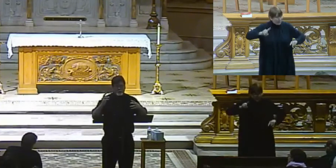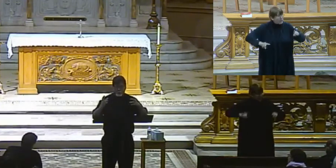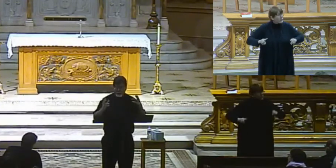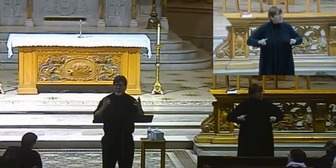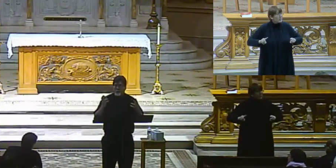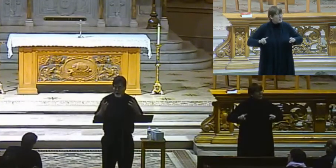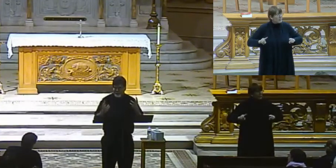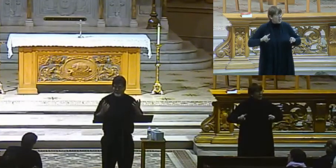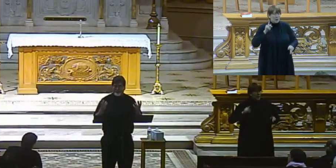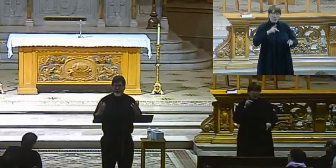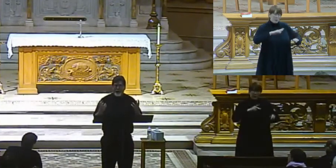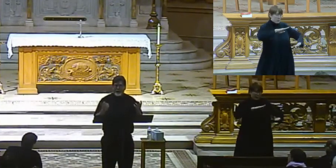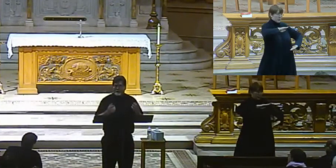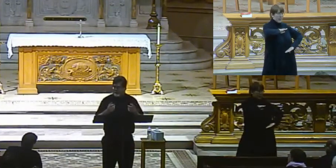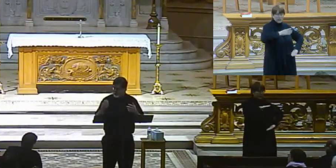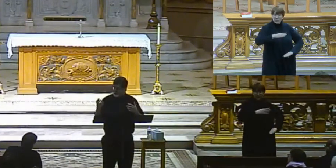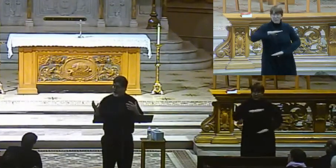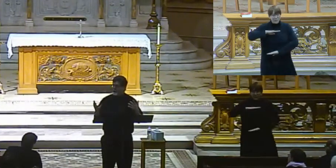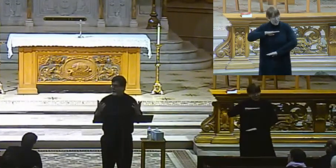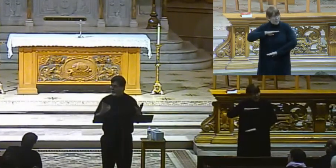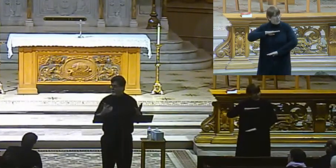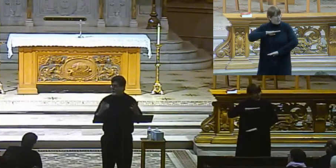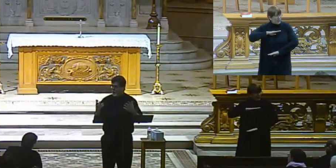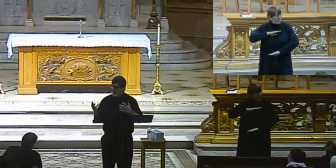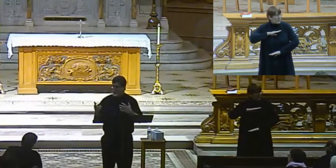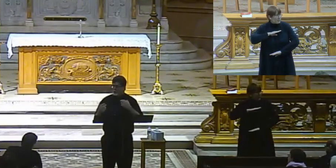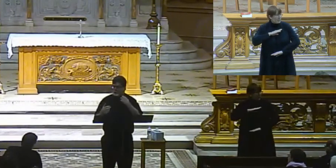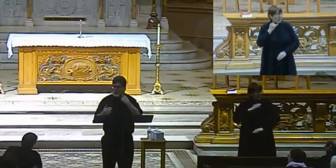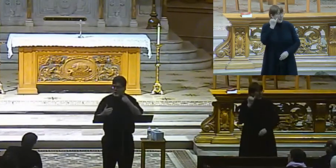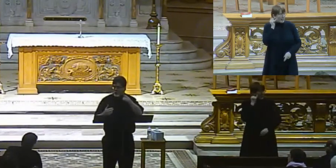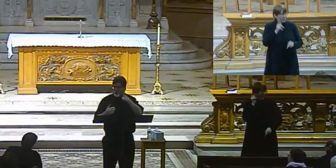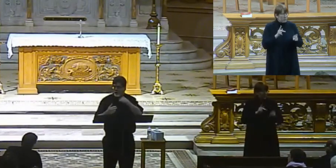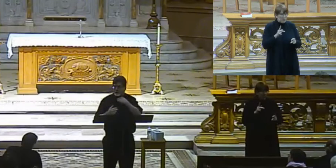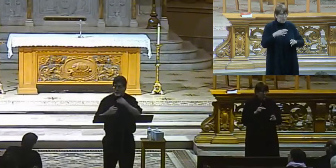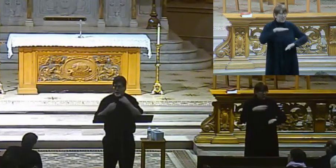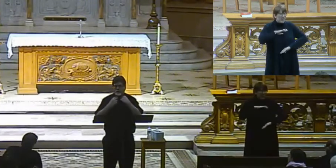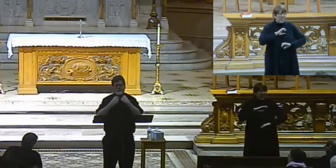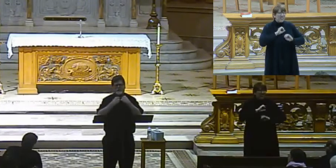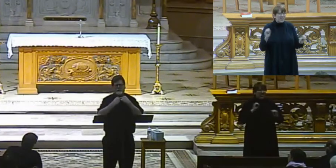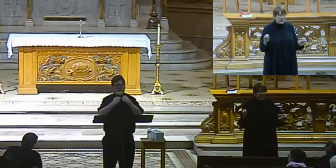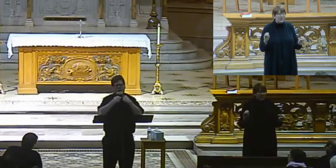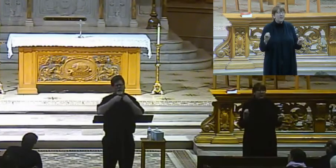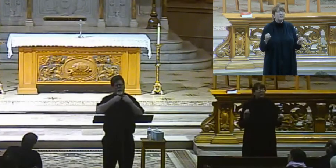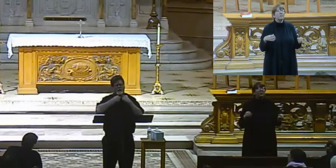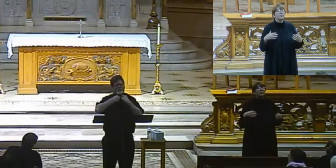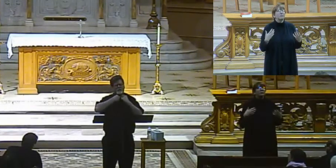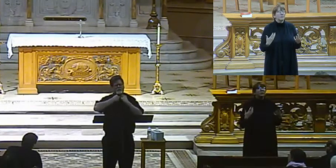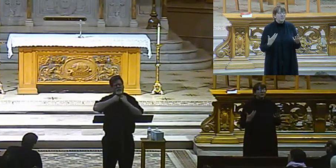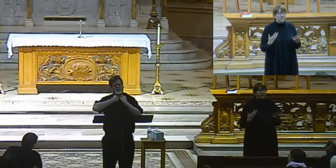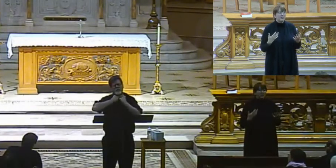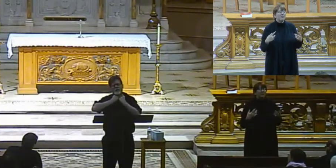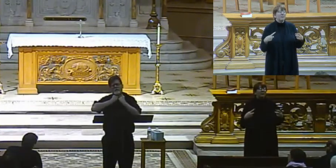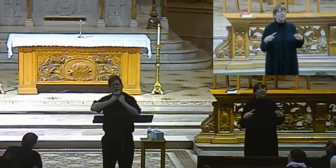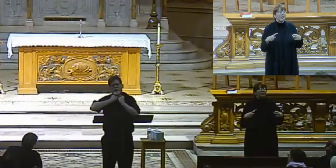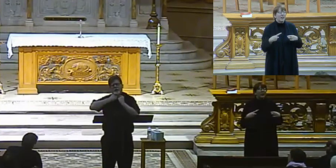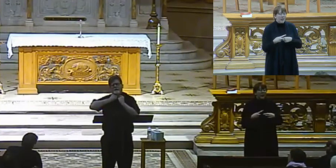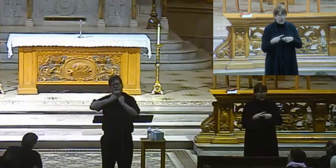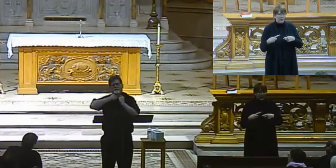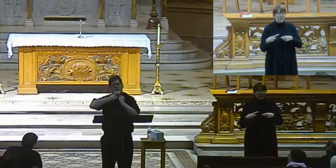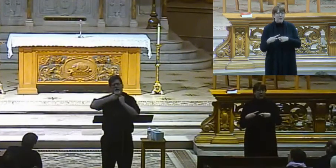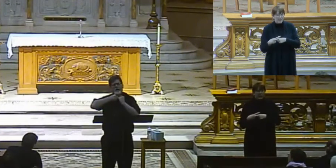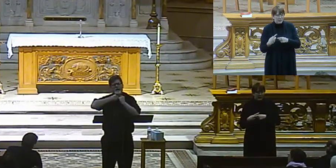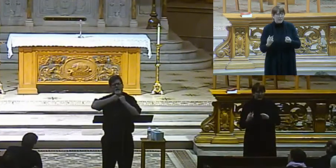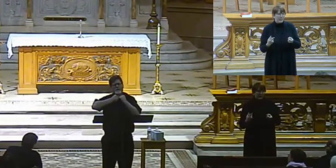getting what they want. If somehow people don't get what they want, that's when, I forgot, my collar was in button. But